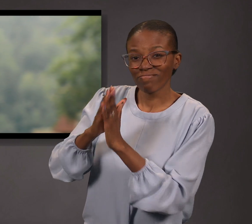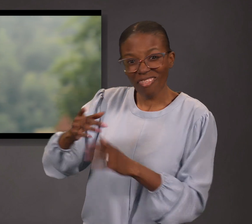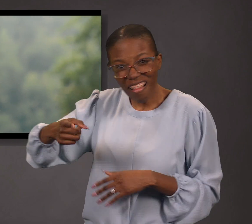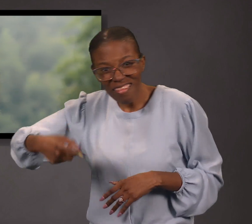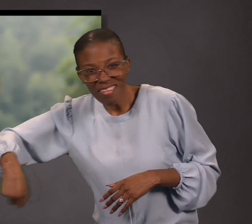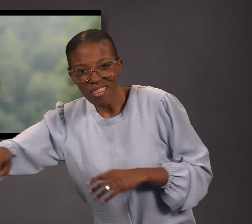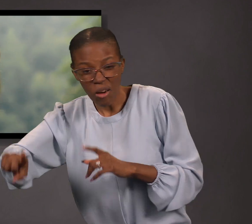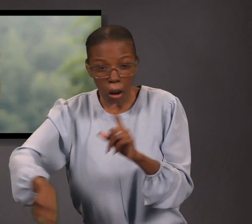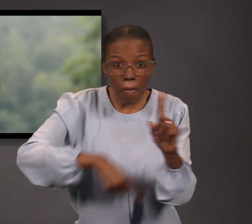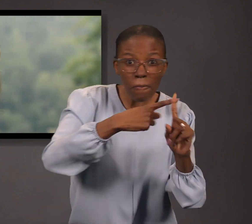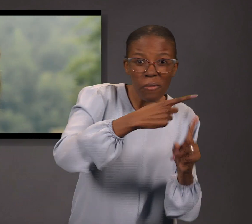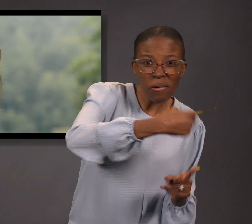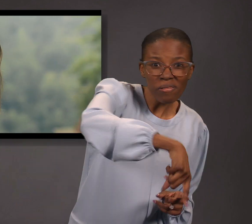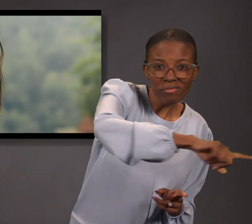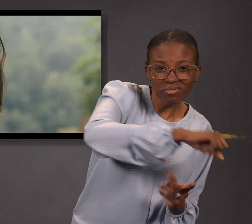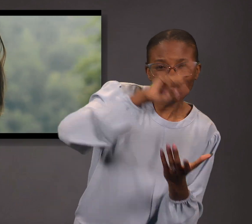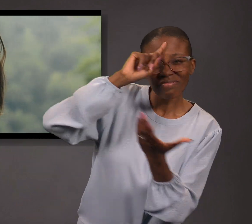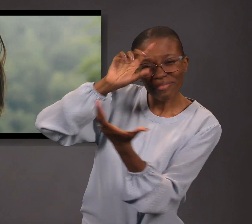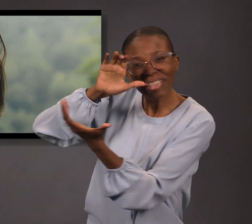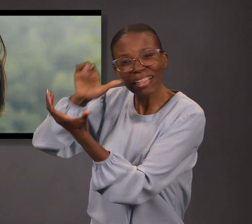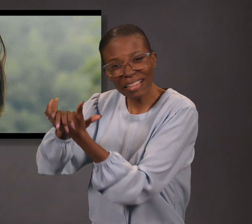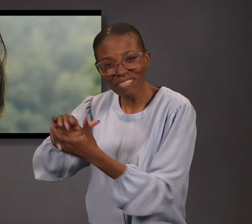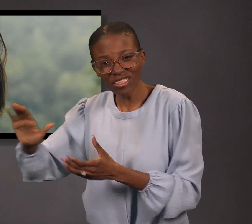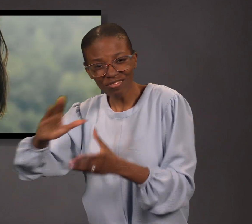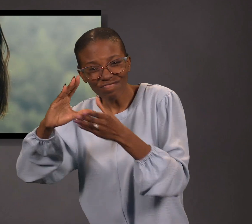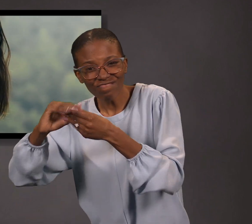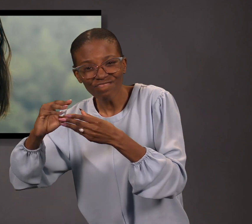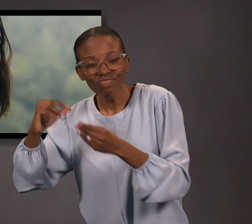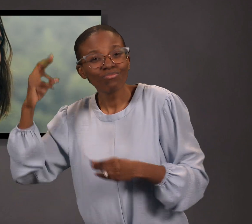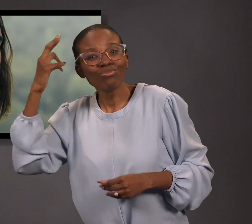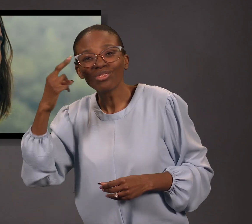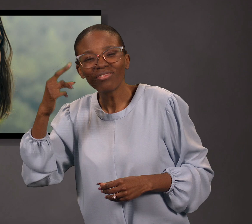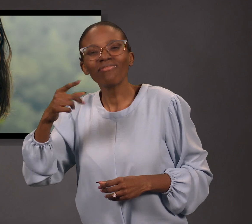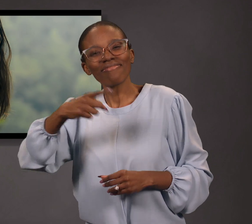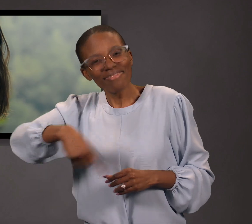I may be in them, as Thou, Father, art in me, that we may be one.